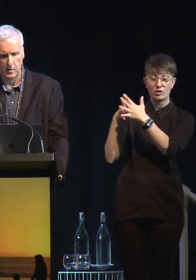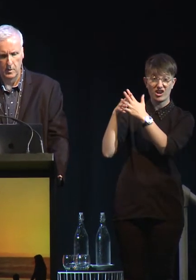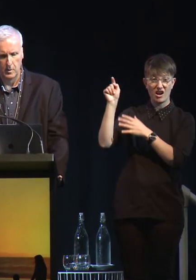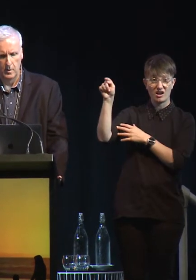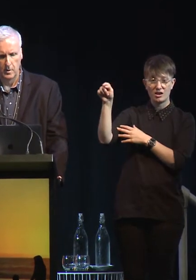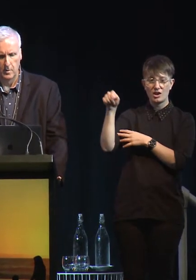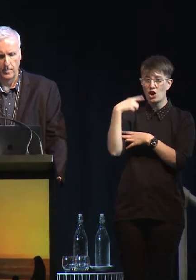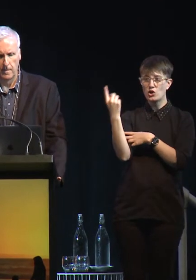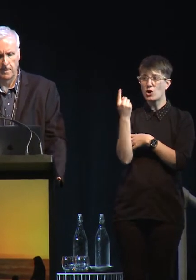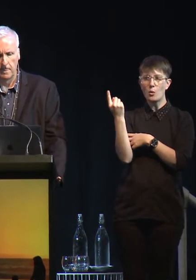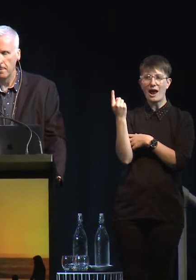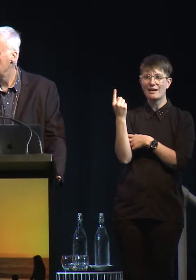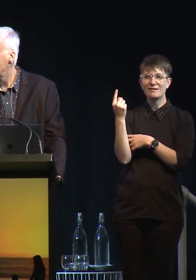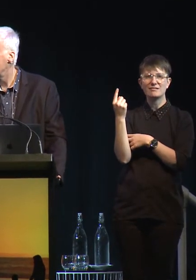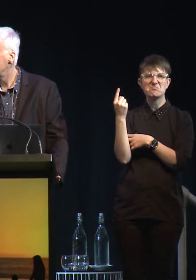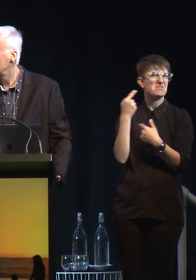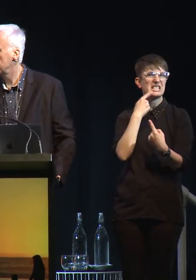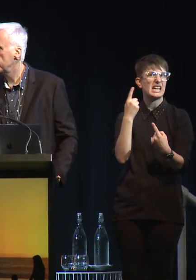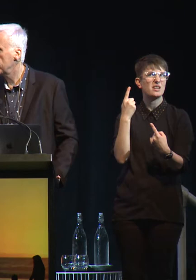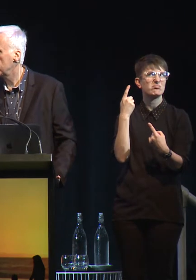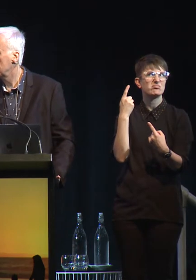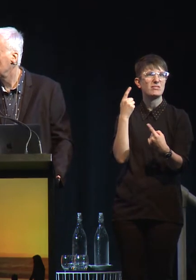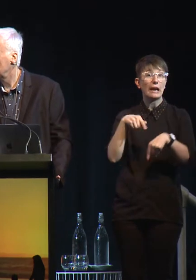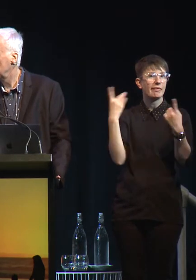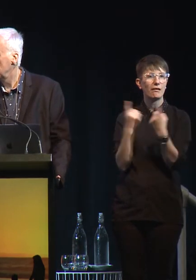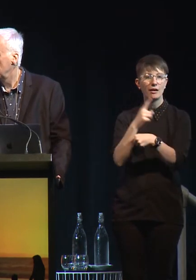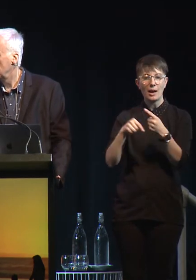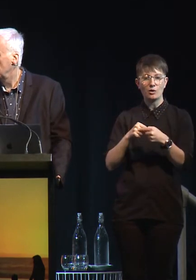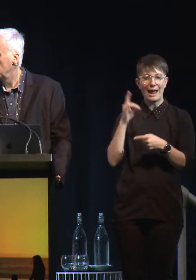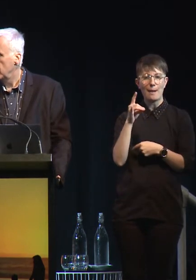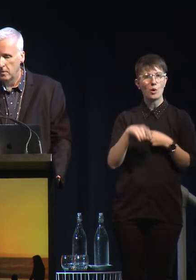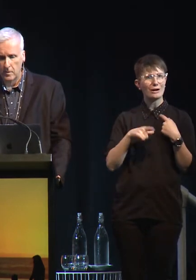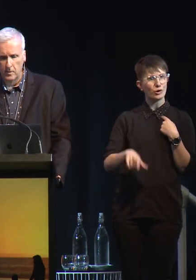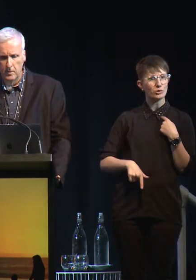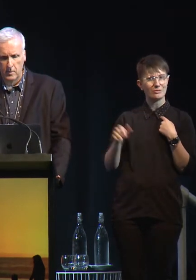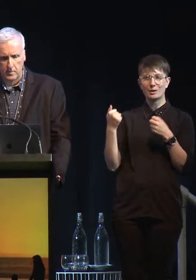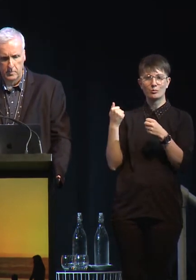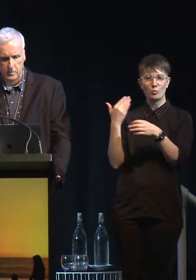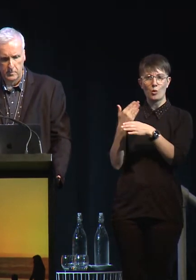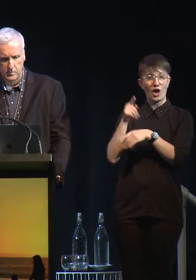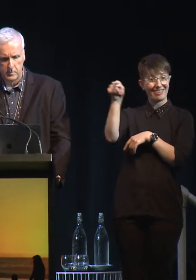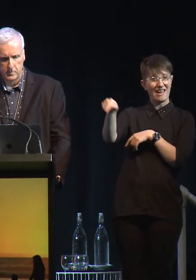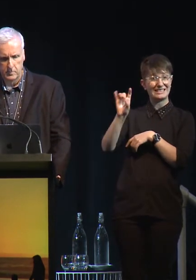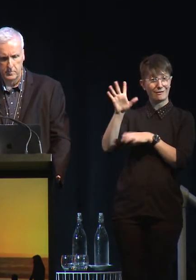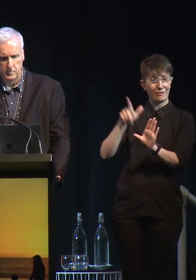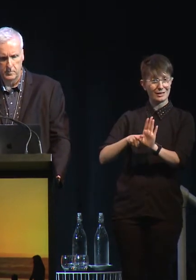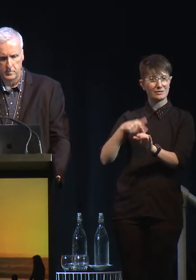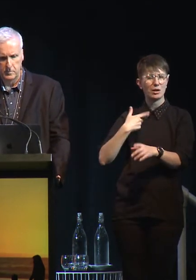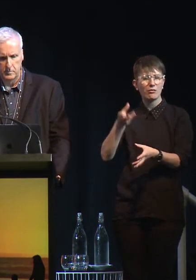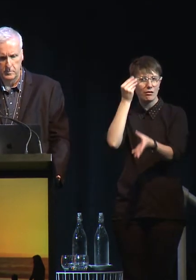mentioned a word about animal agriculture. I was there for 10 years, but I learned all about the different